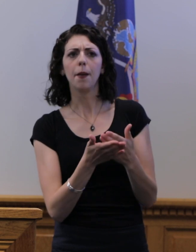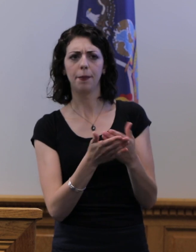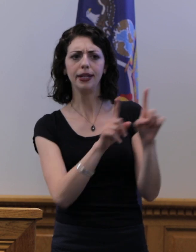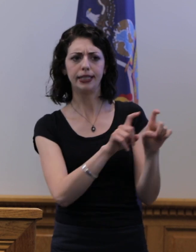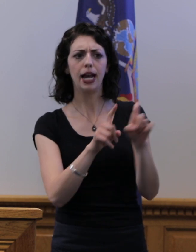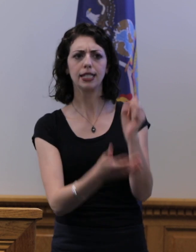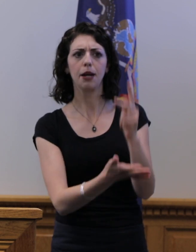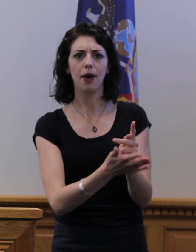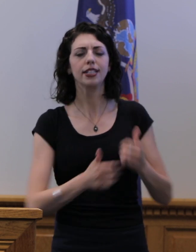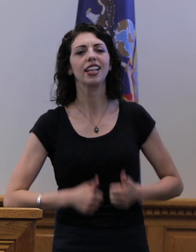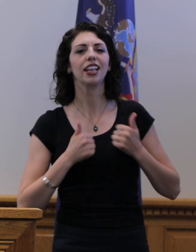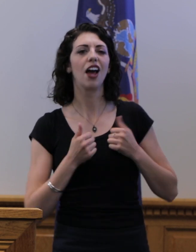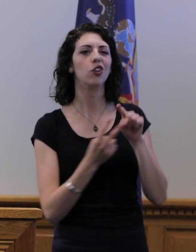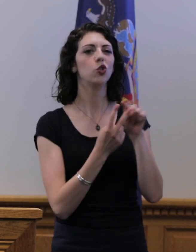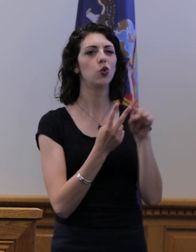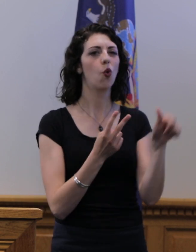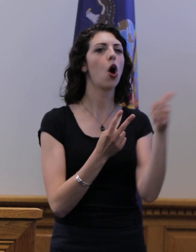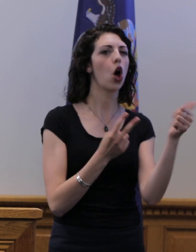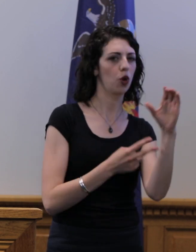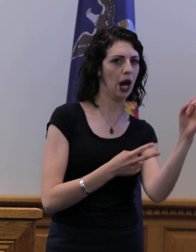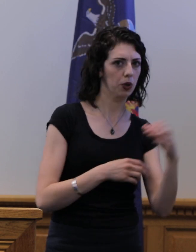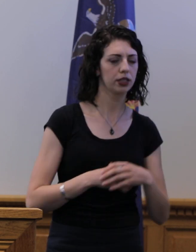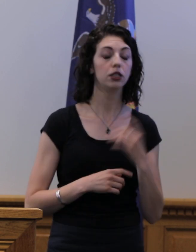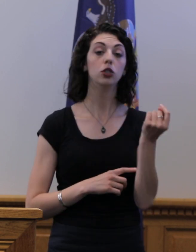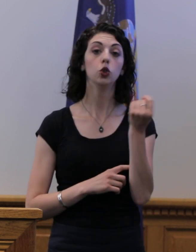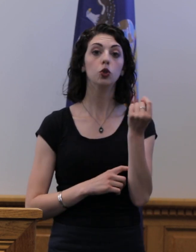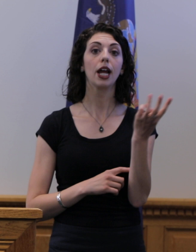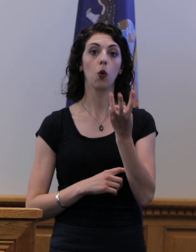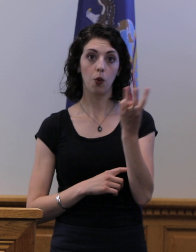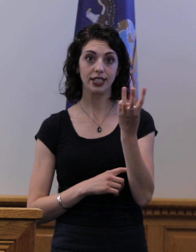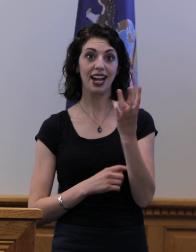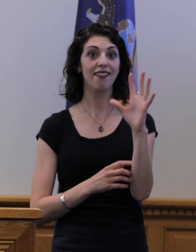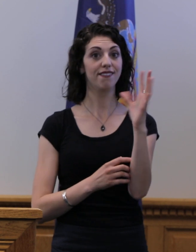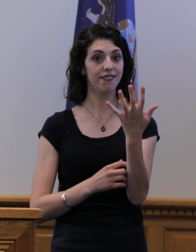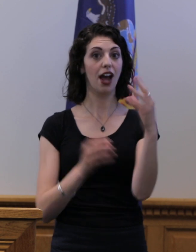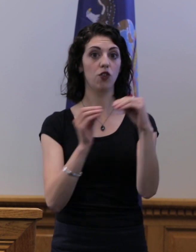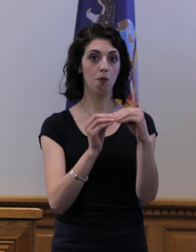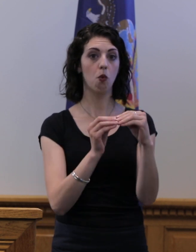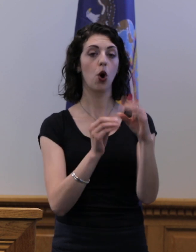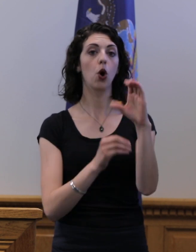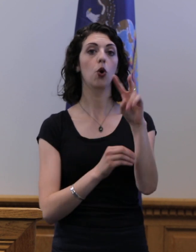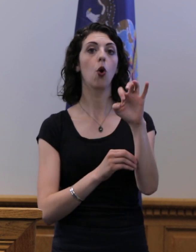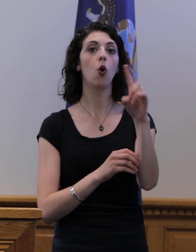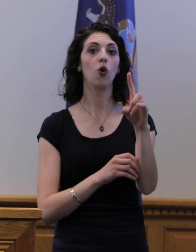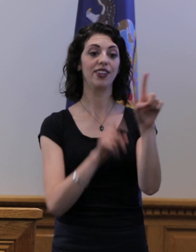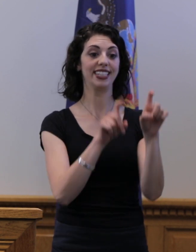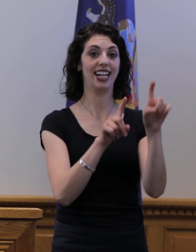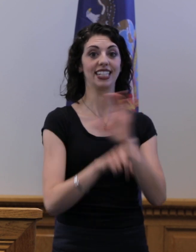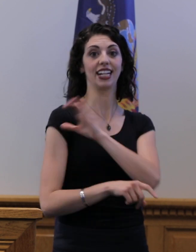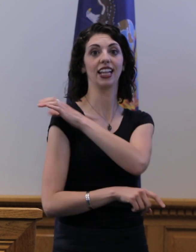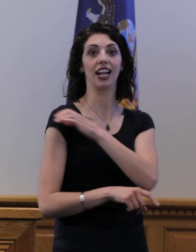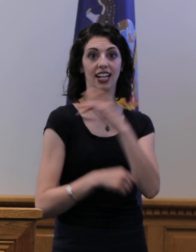Onondaga and Wayne counties. Tuesday and Wednesday, there were five more COVID testing clinics in the community.